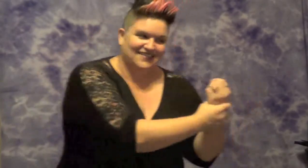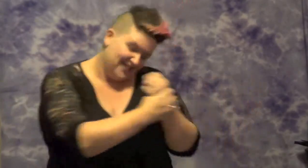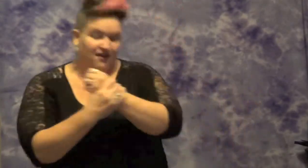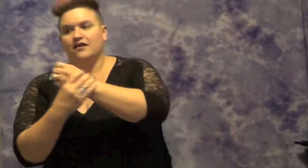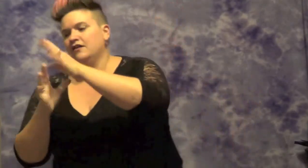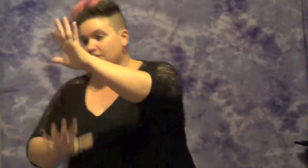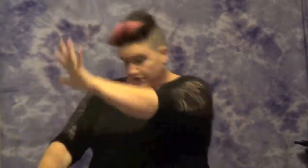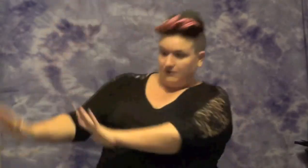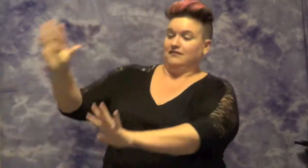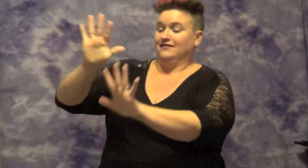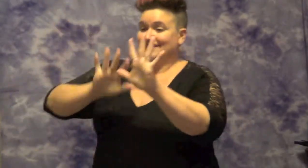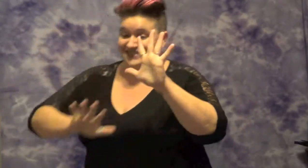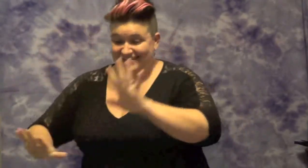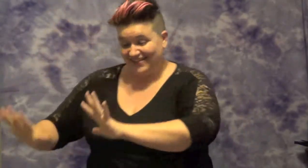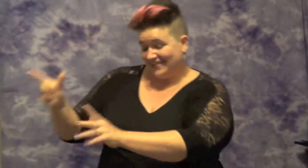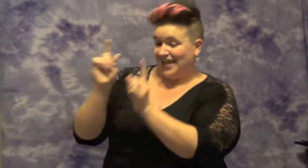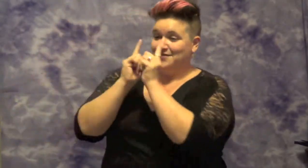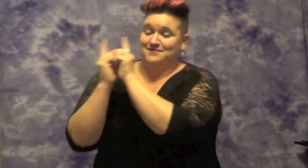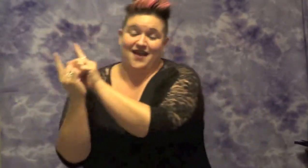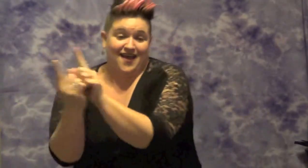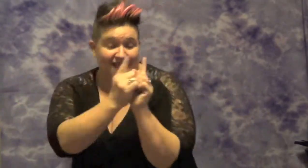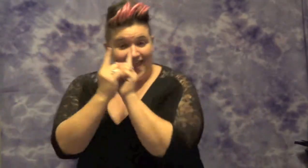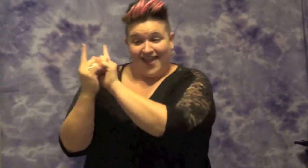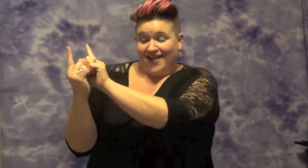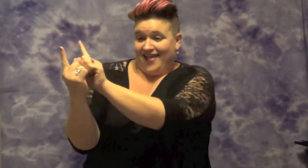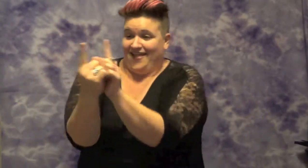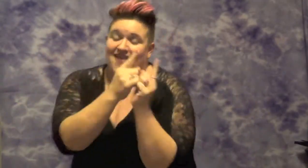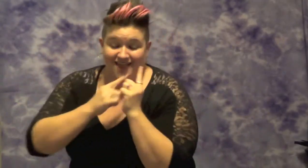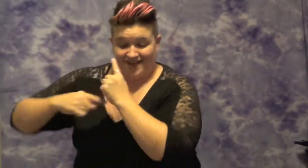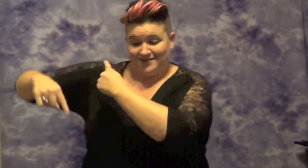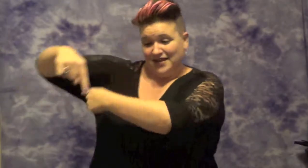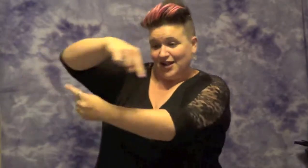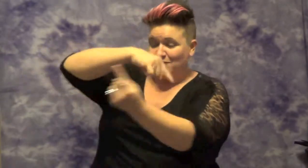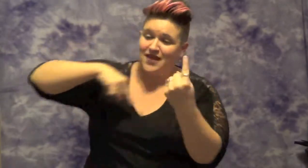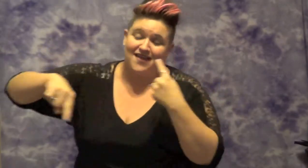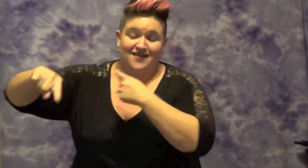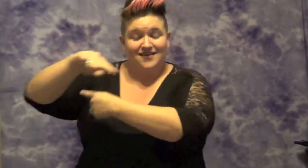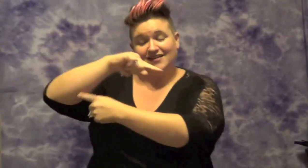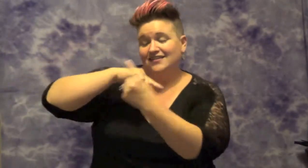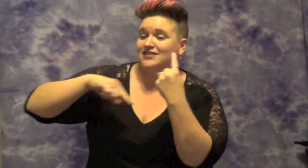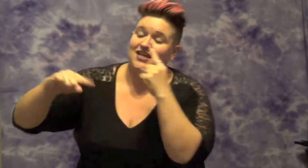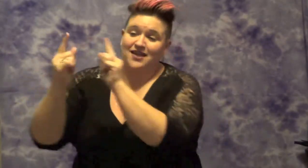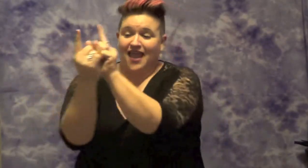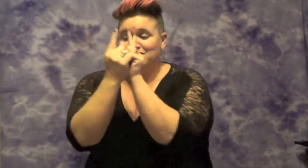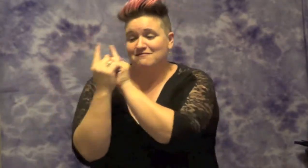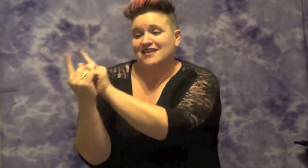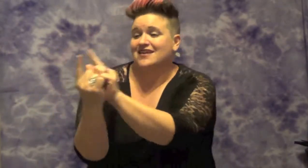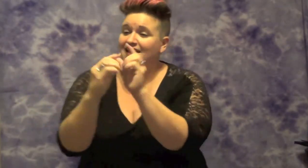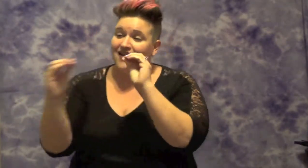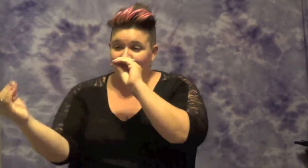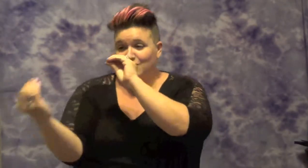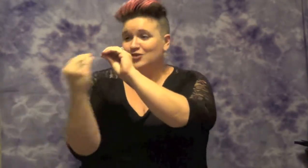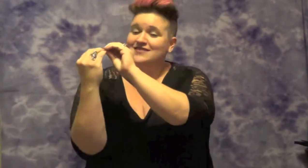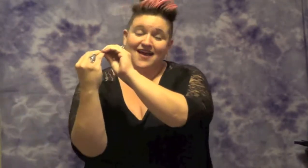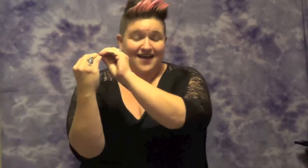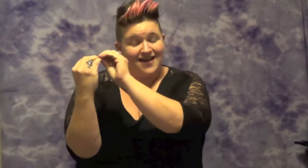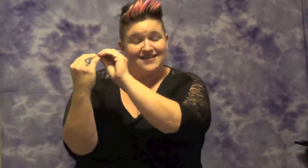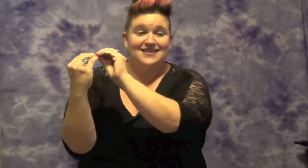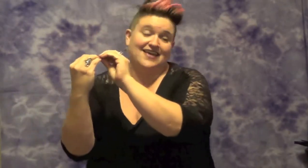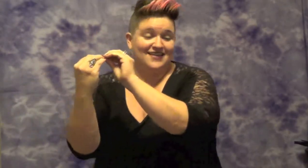said a word She was taking my hand Spinning in the headlights She gave me a goodnight kiss